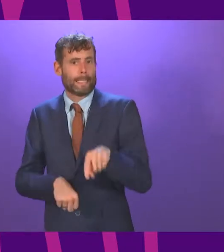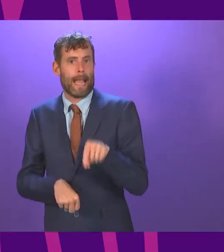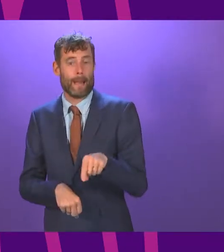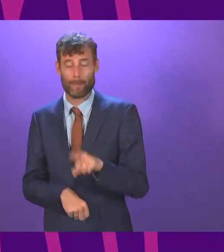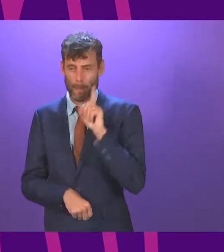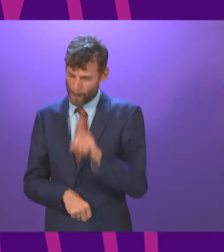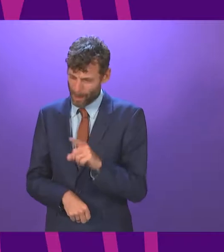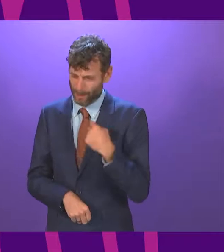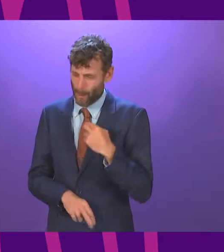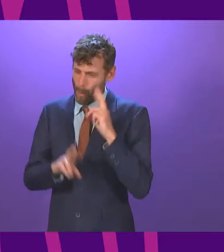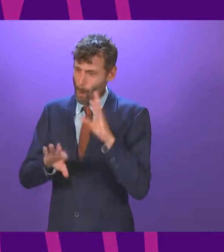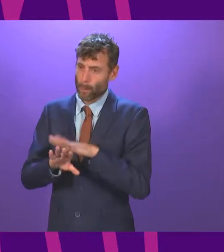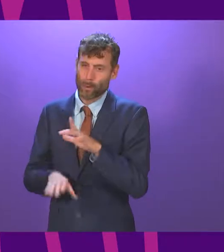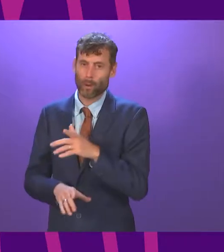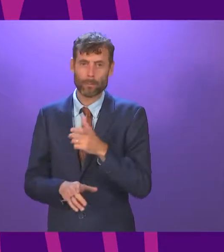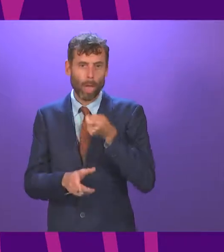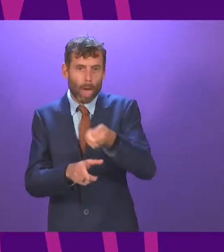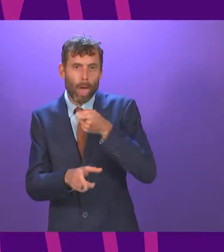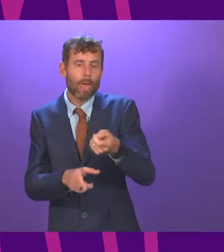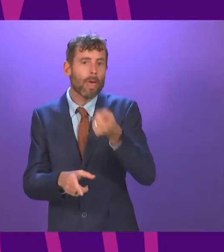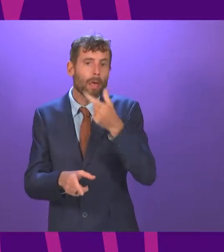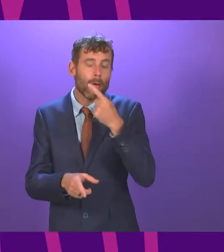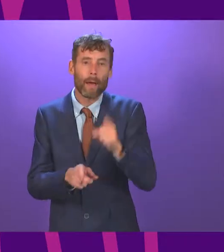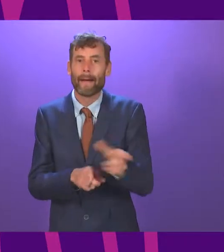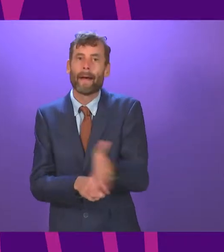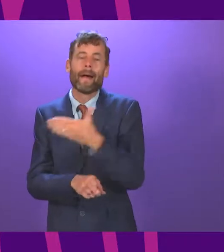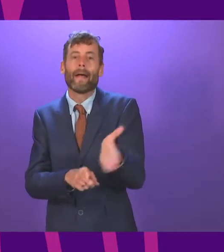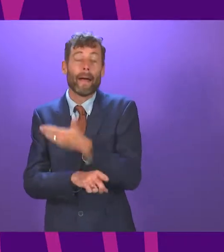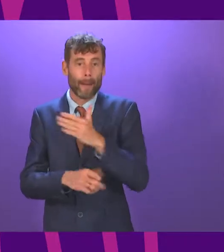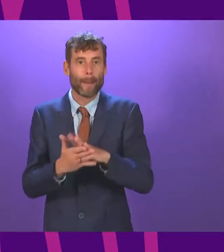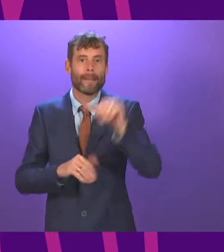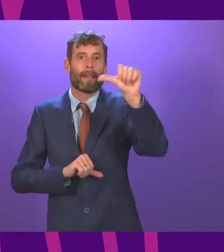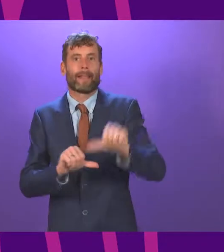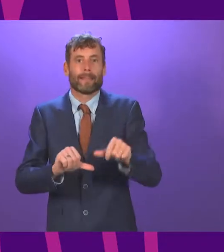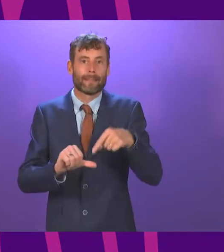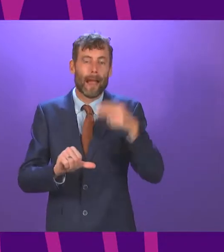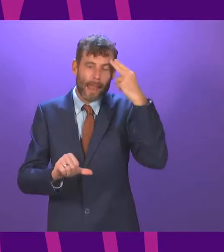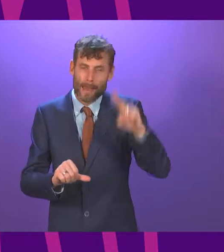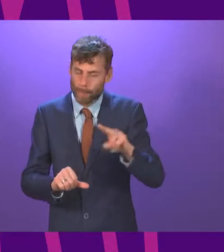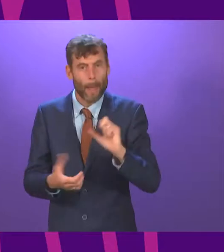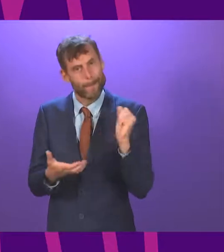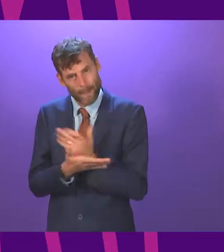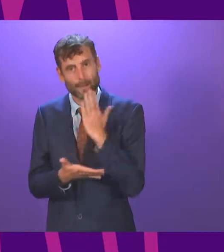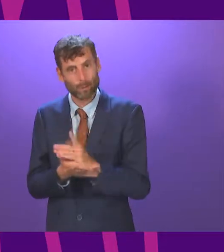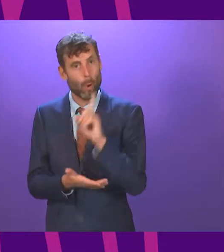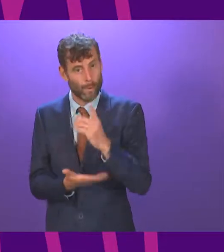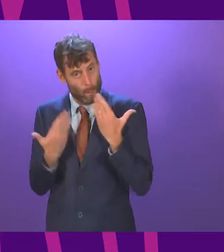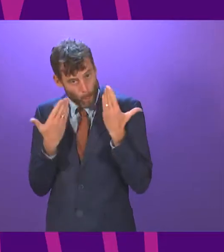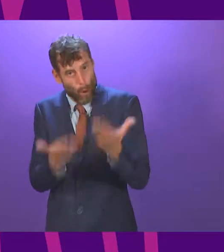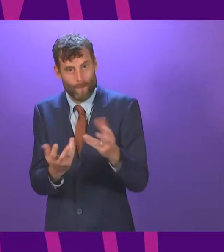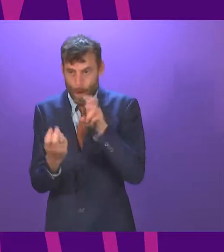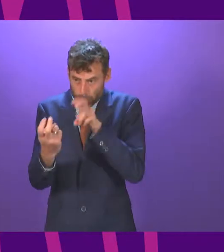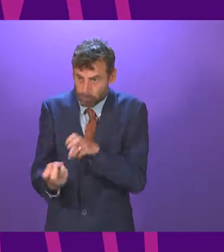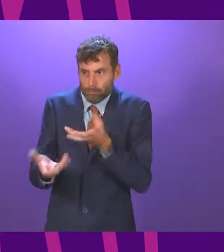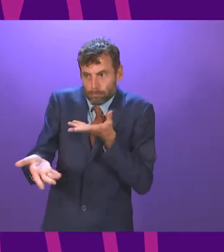parking young people on medication or offering them inferior online interventions and that they will each get access to talking therapy if they need it?